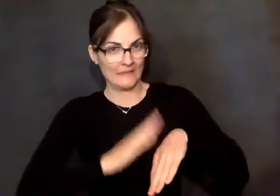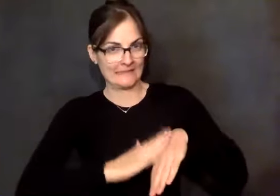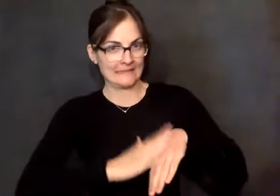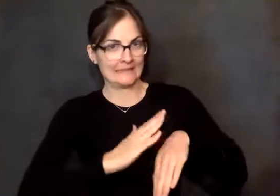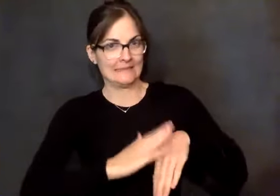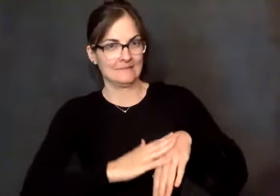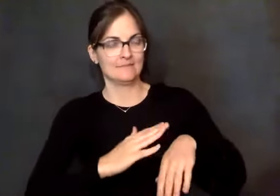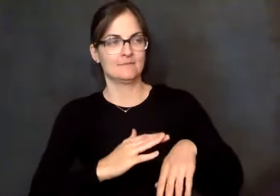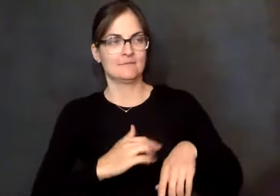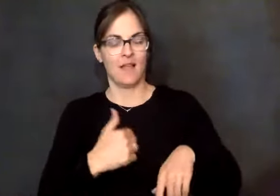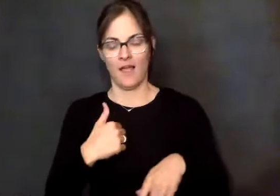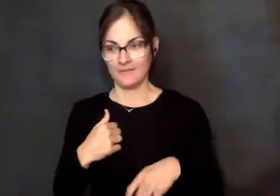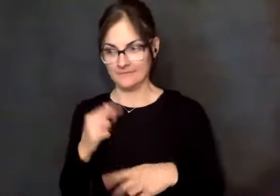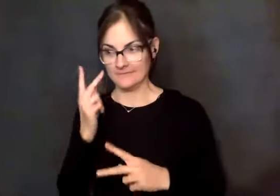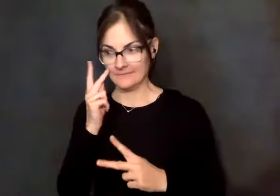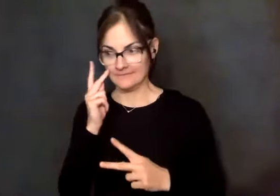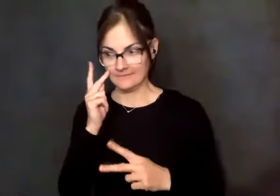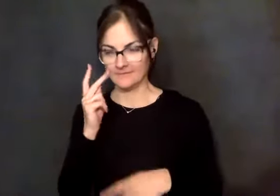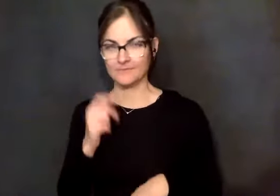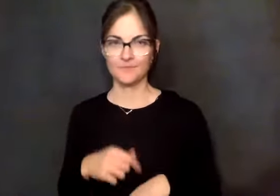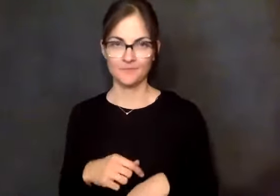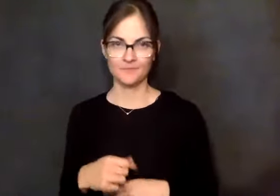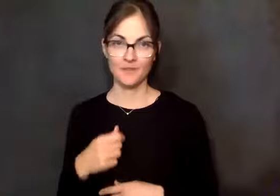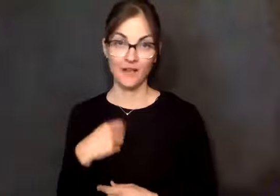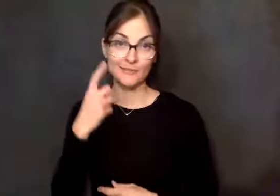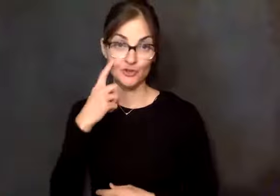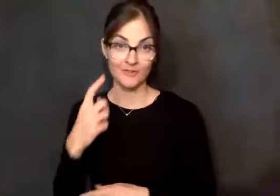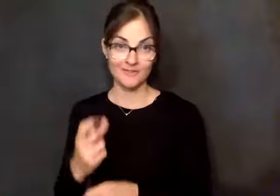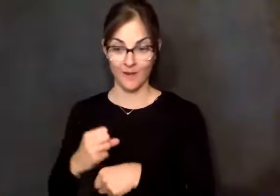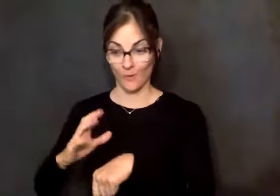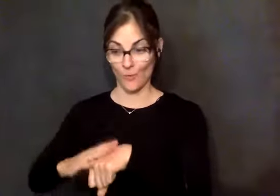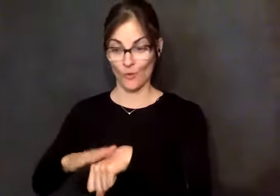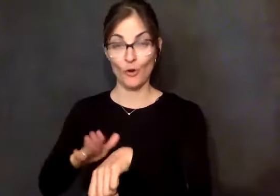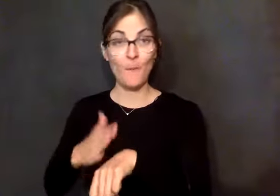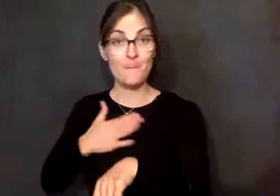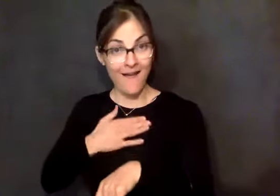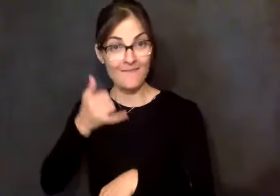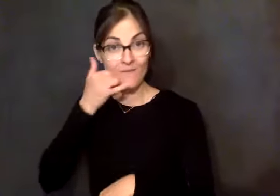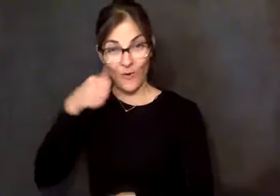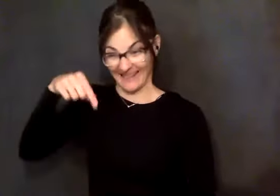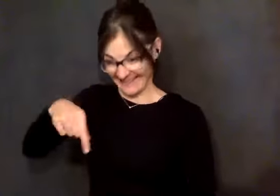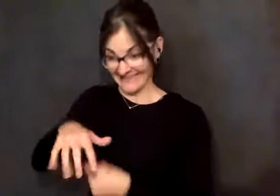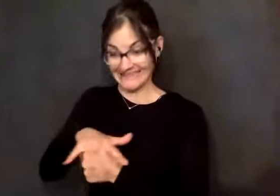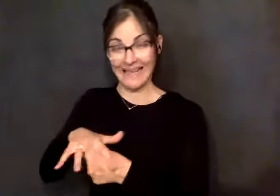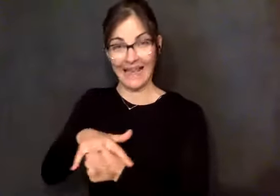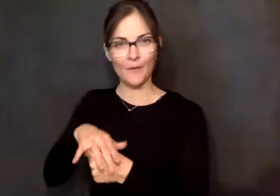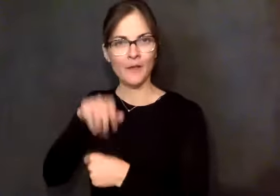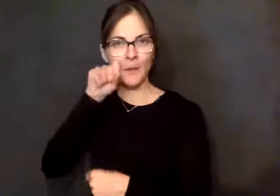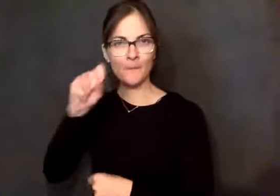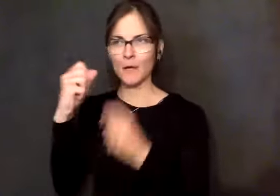to kind of keep me on my toes. And so just before we started here, I got a warning on my phone saying that there's funnel cloud sightings right here.